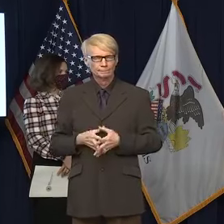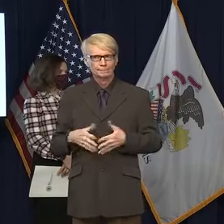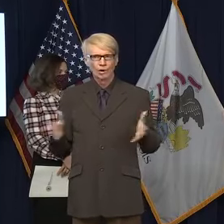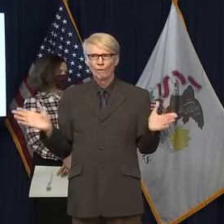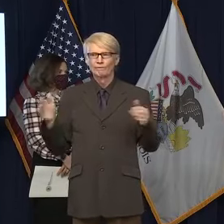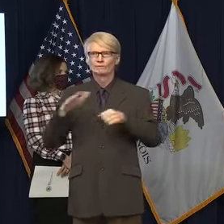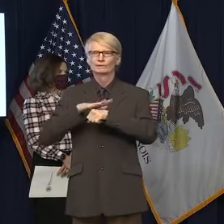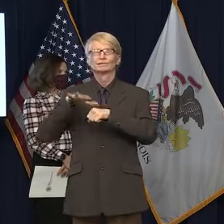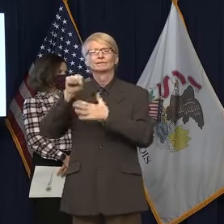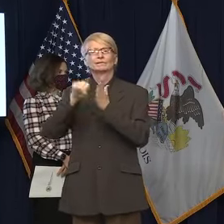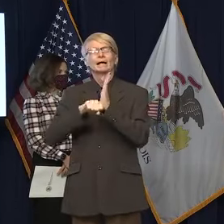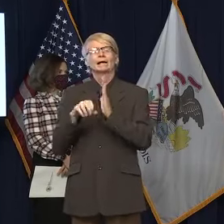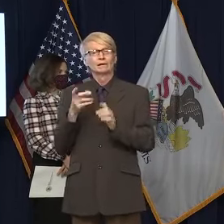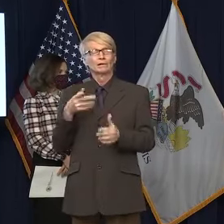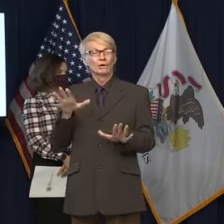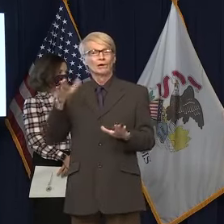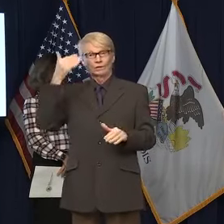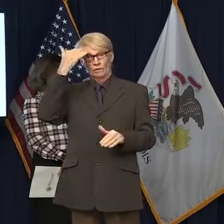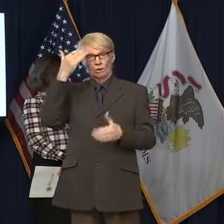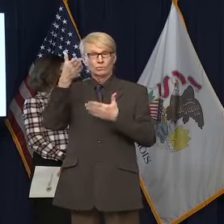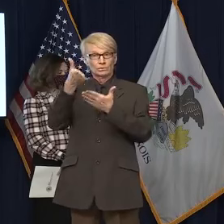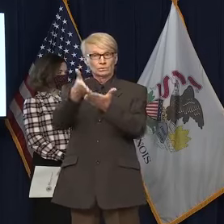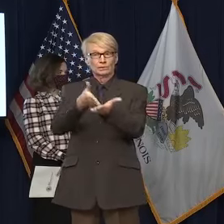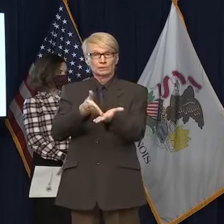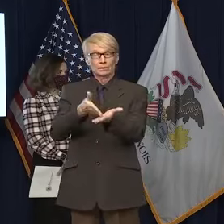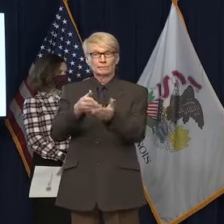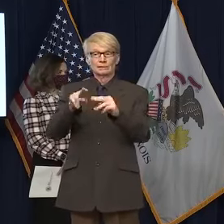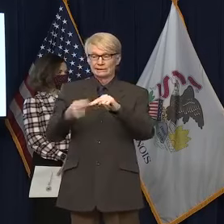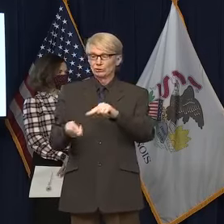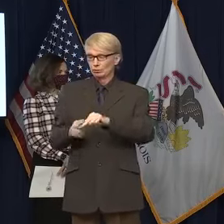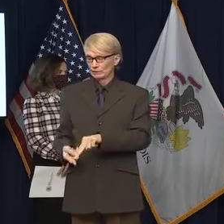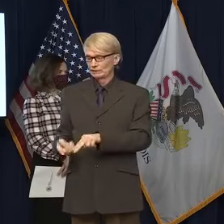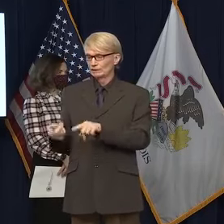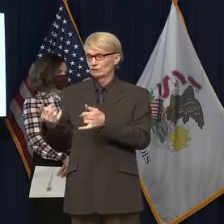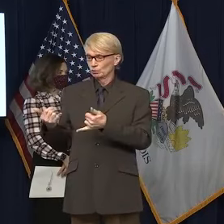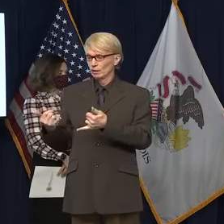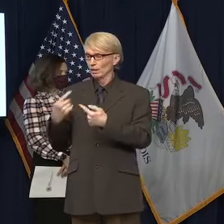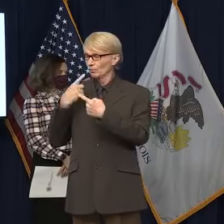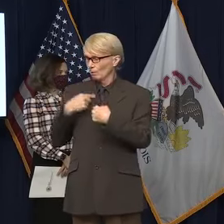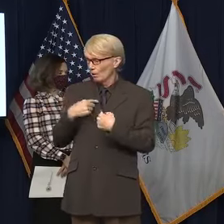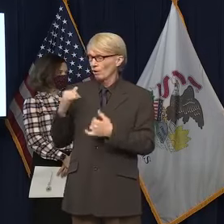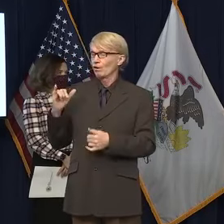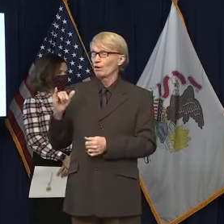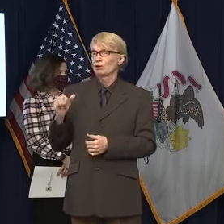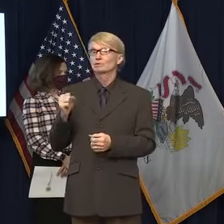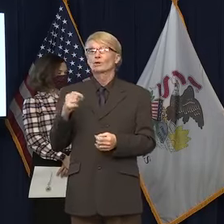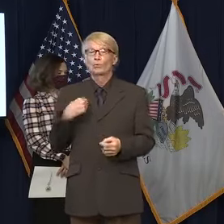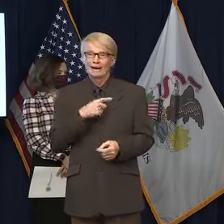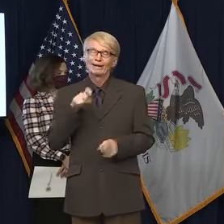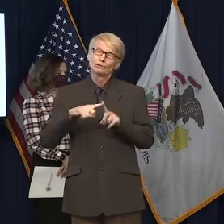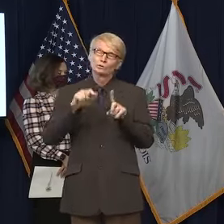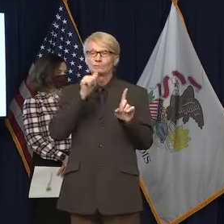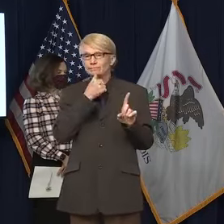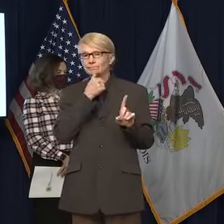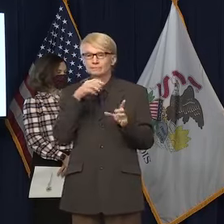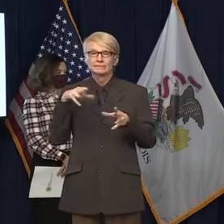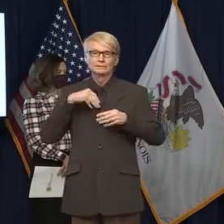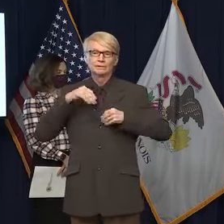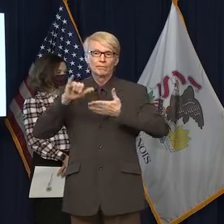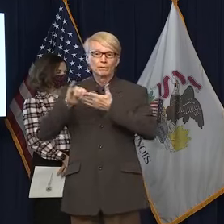some of the decreases in the coming allotments, so we will continue to endure those challenges.